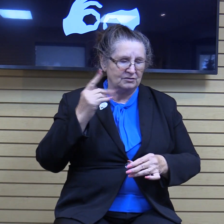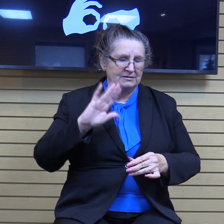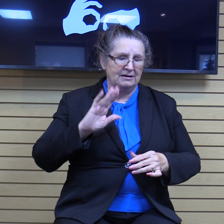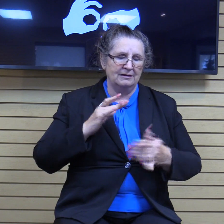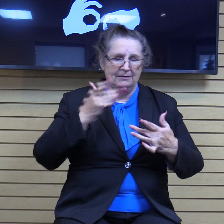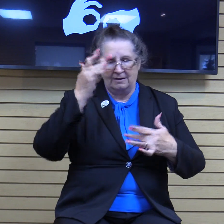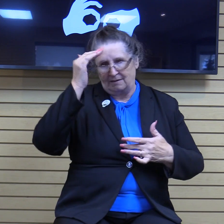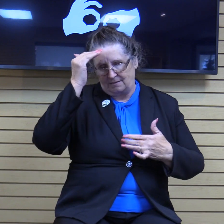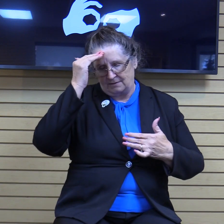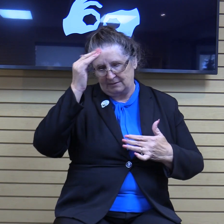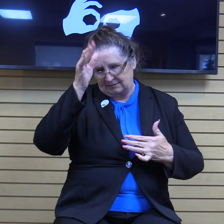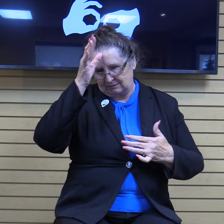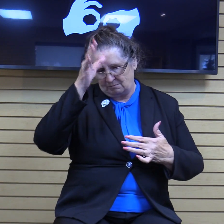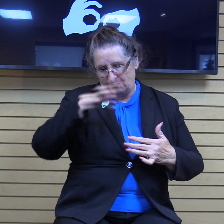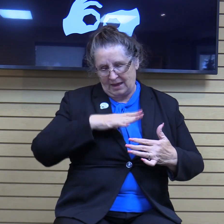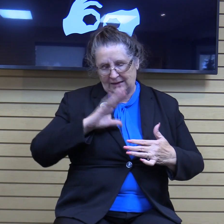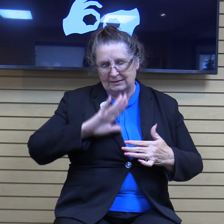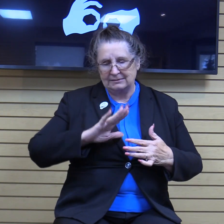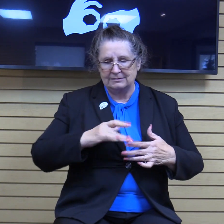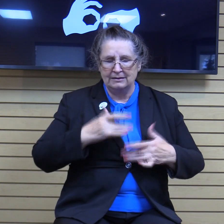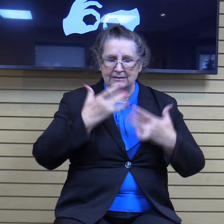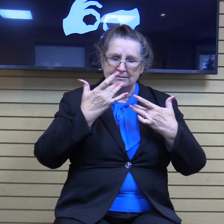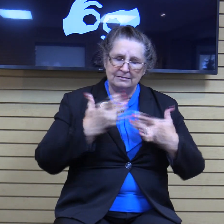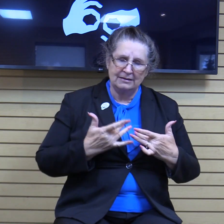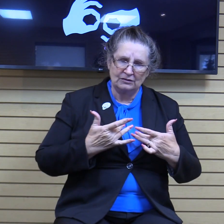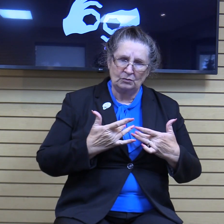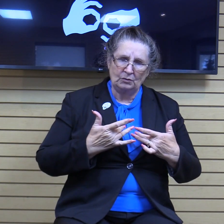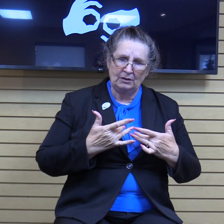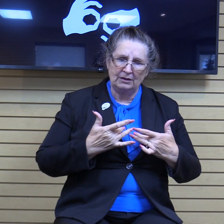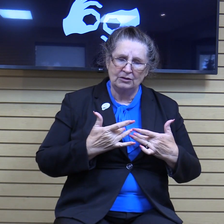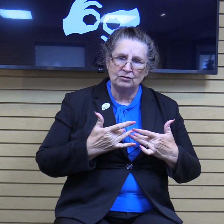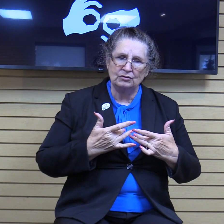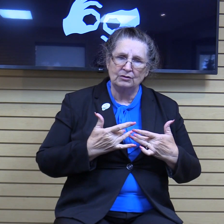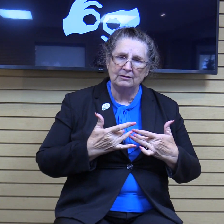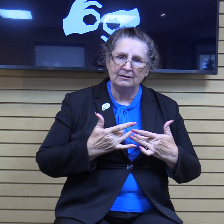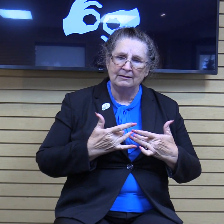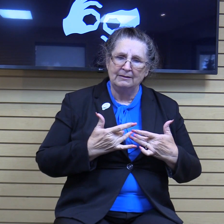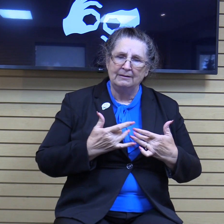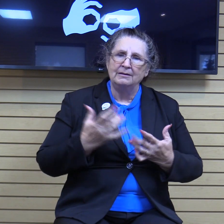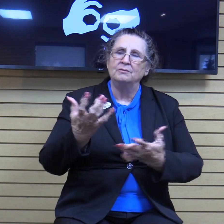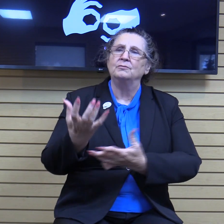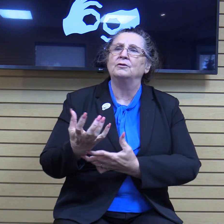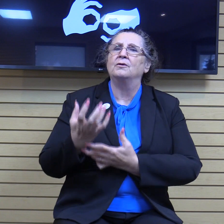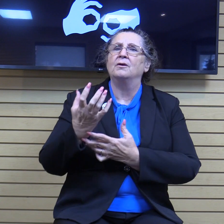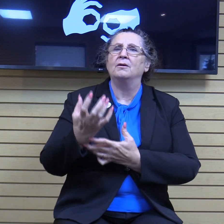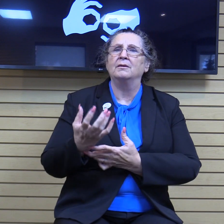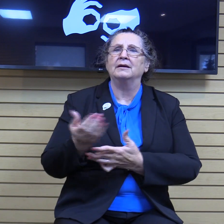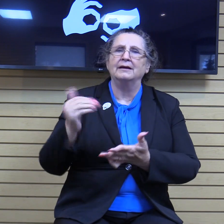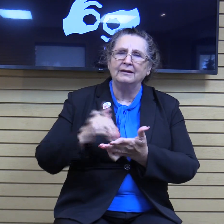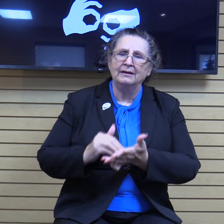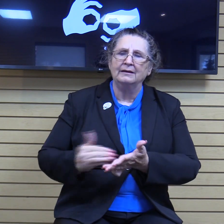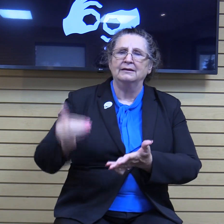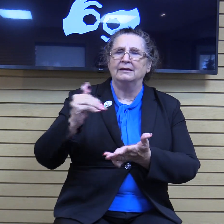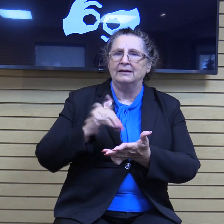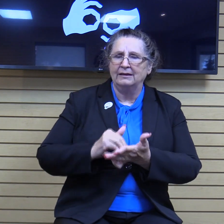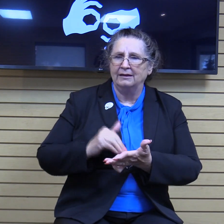break down the word of imploring, which is repeated over and over